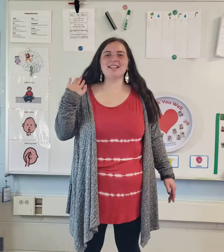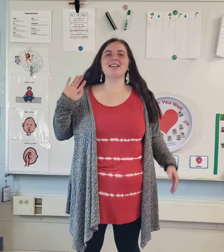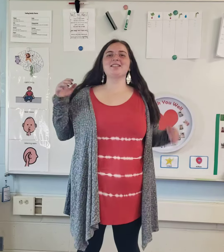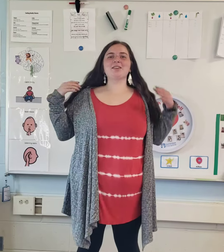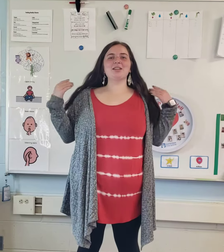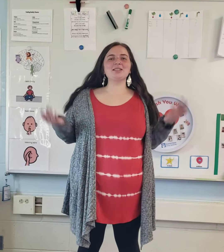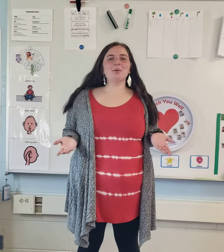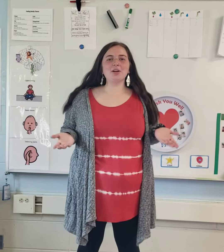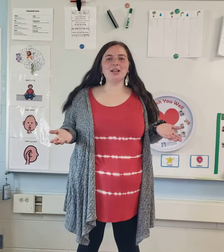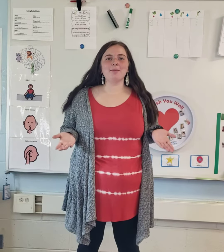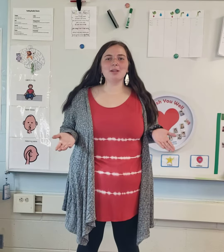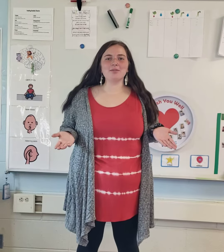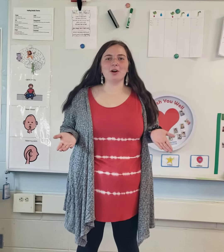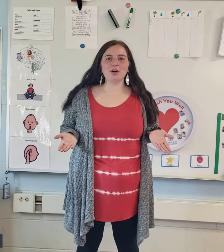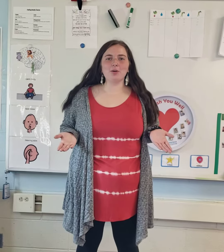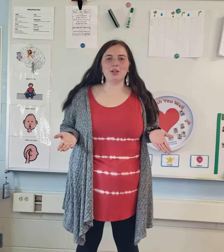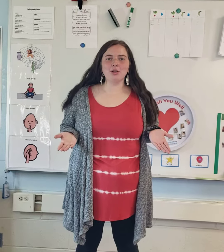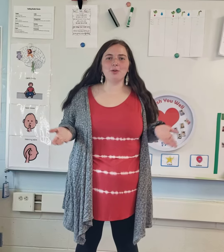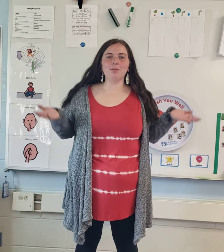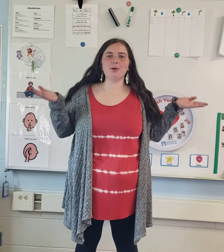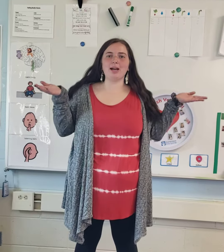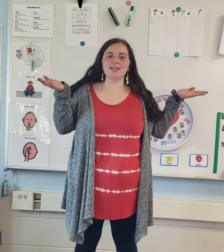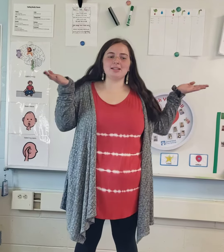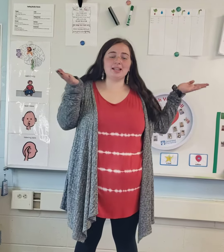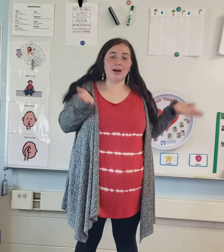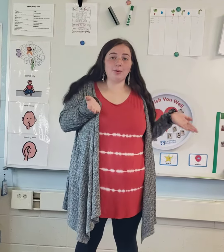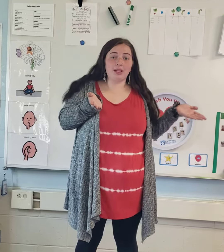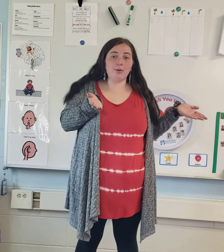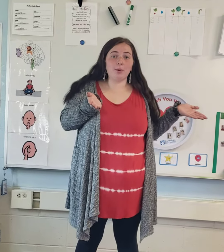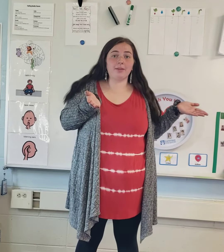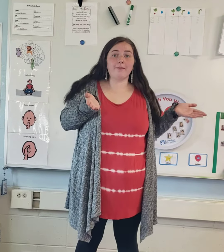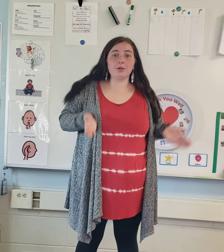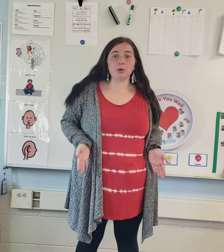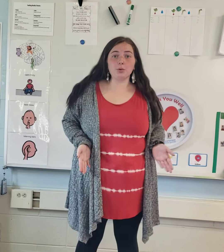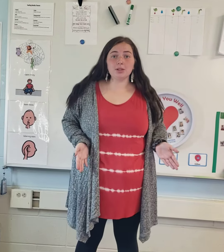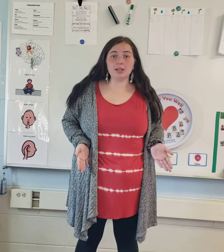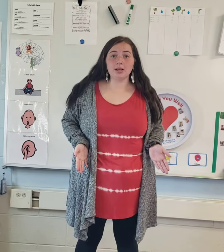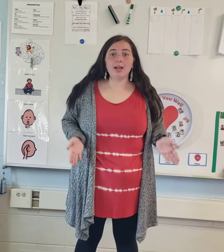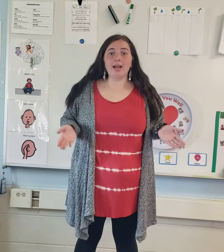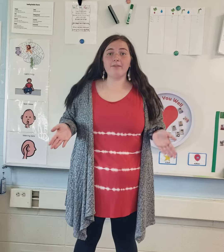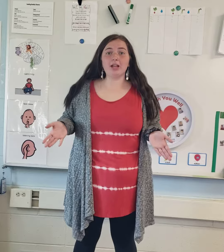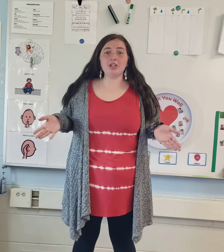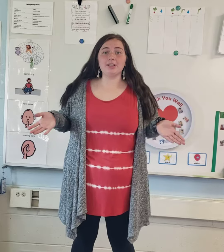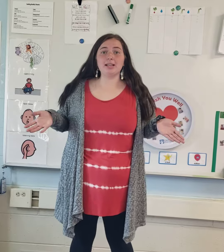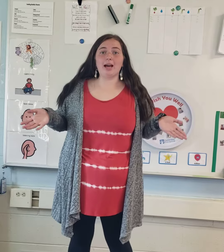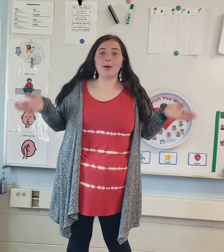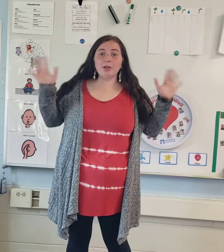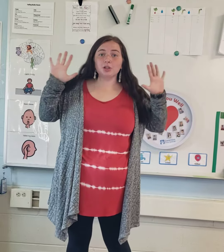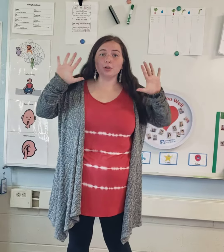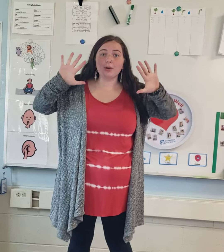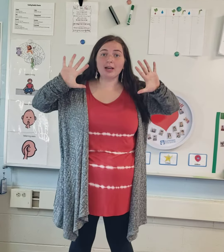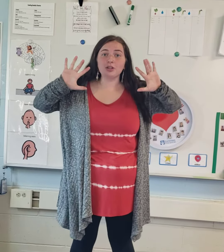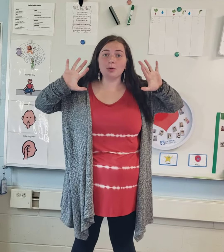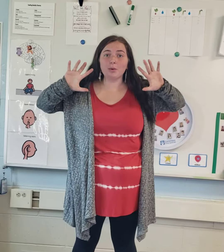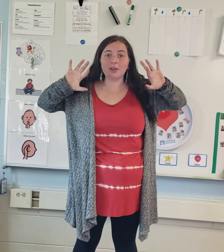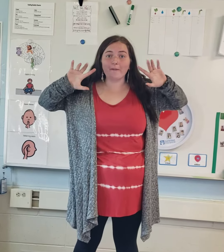So this morning, Ms. Fargo and you practiced counting with fruit and veggies, and now I'm going to show you how to do it with your